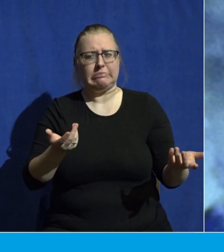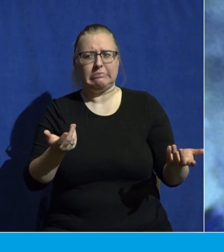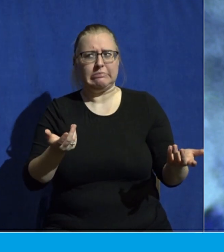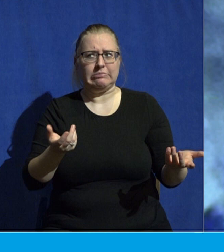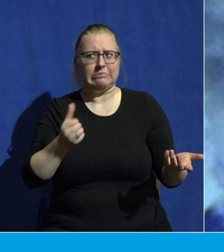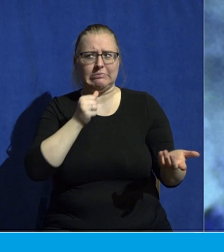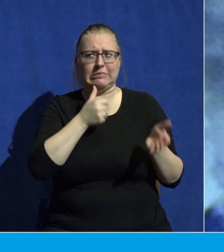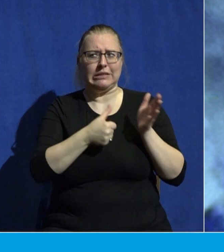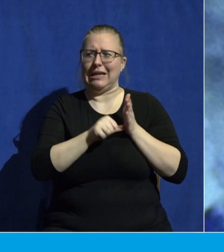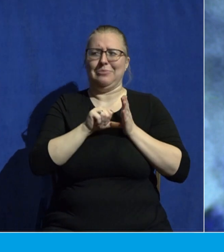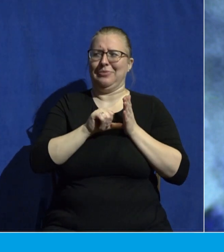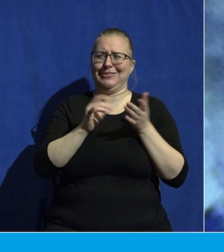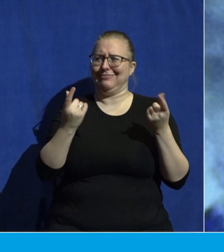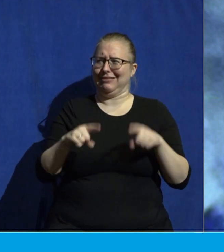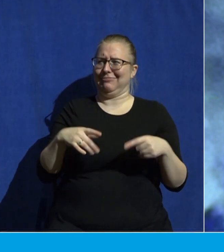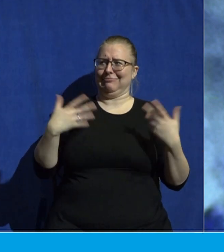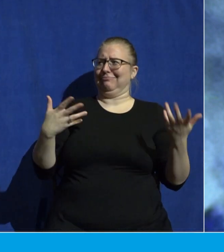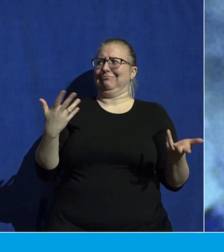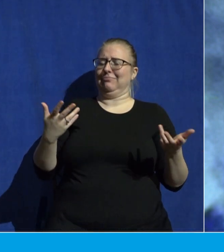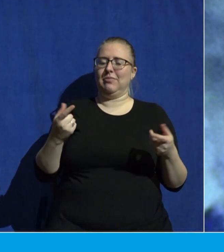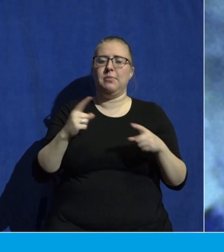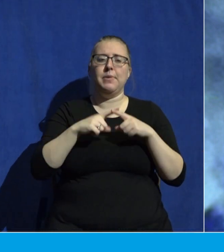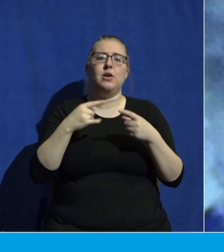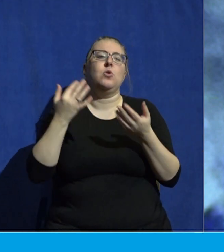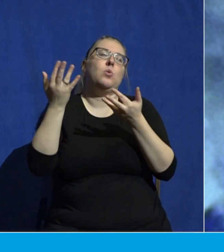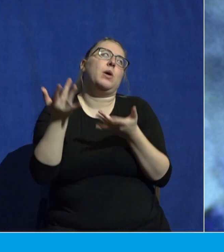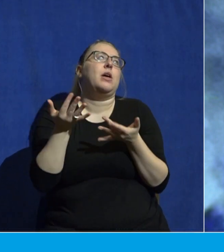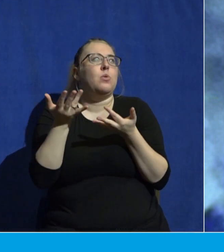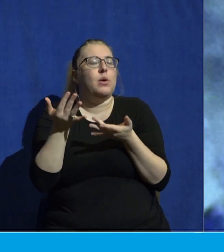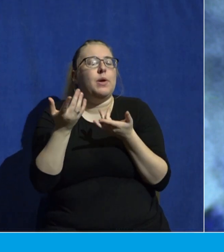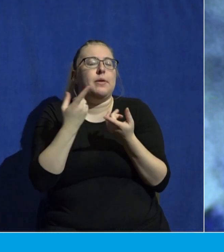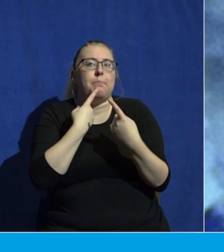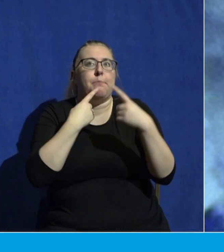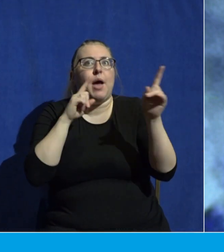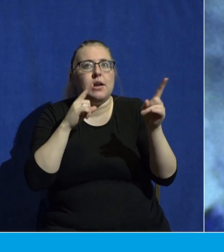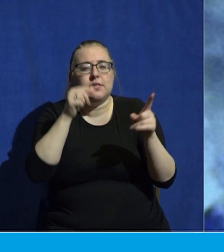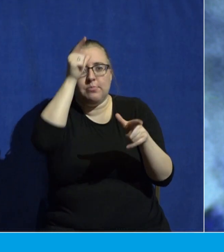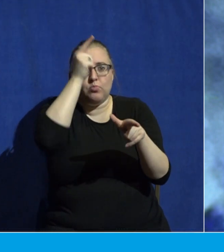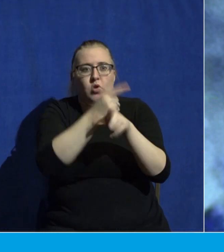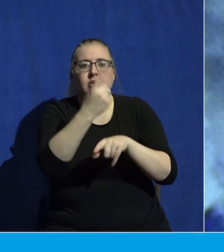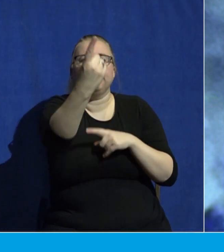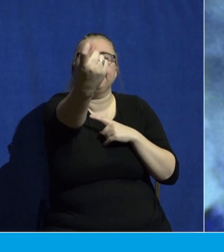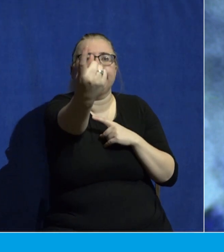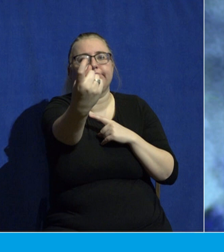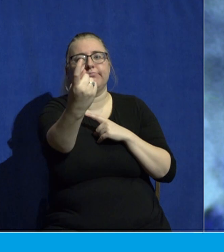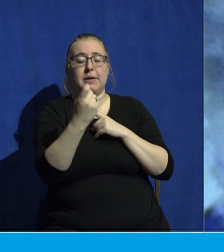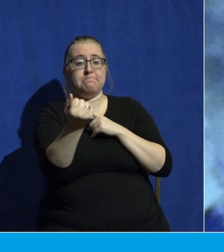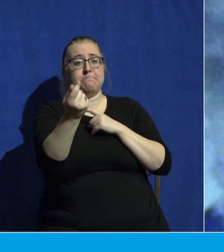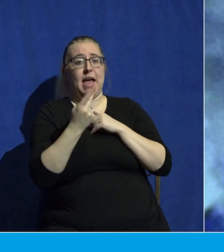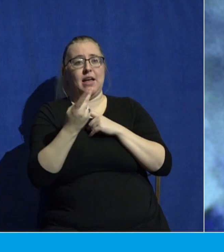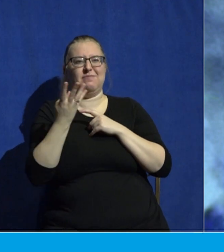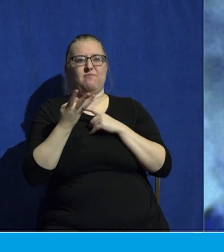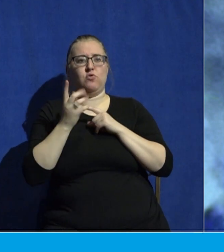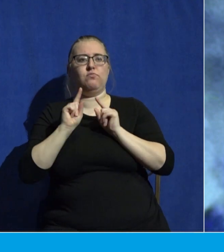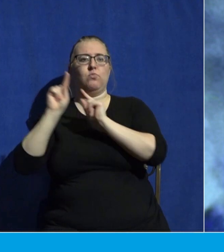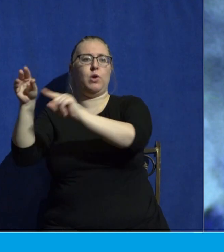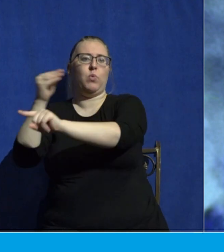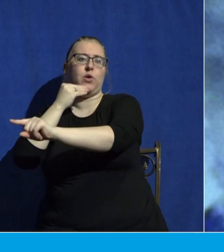Okay? But we waited for him and waited. And eventually he walked out from back of the church and we went home. Now, that situation